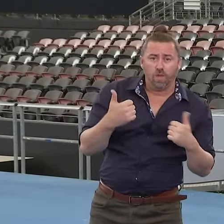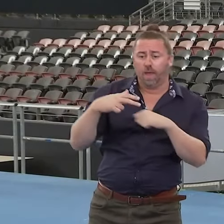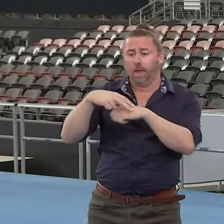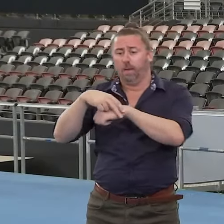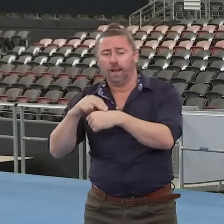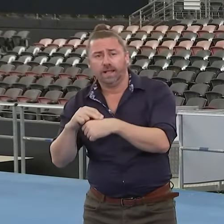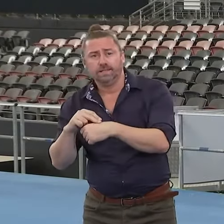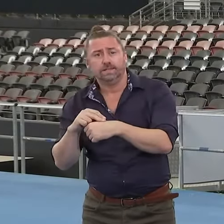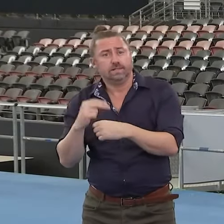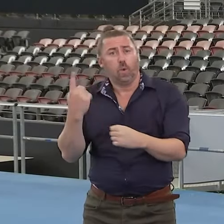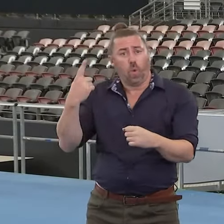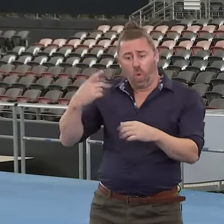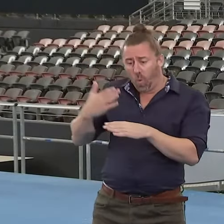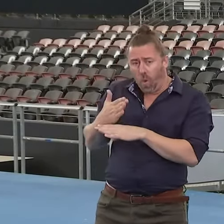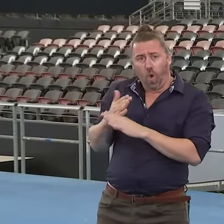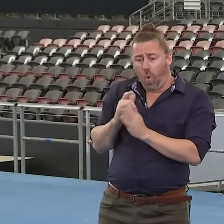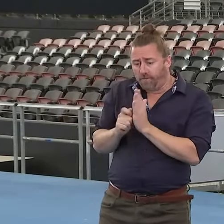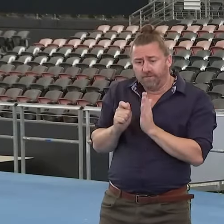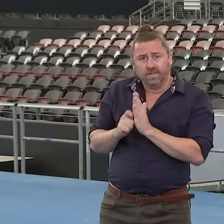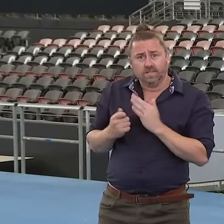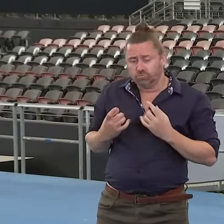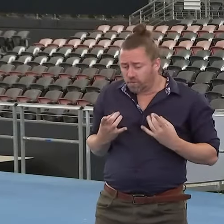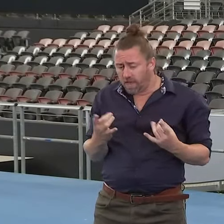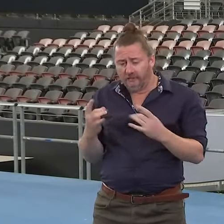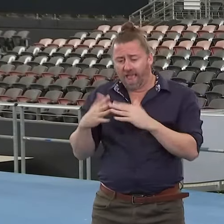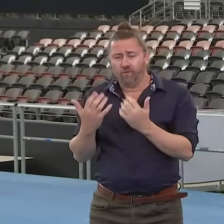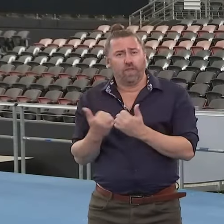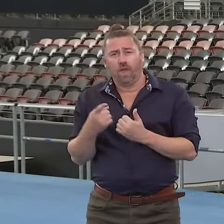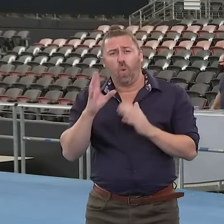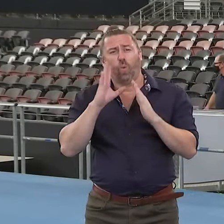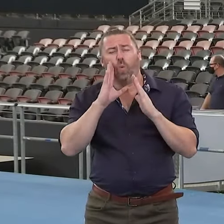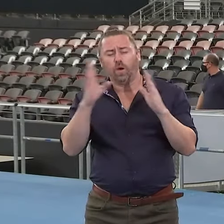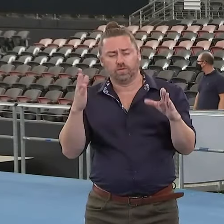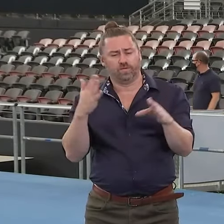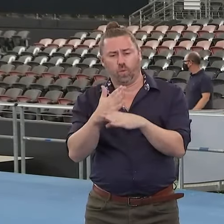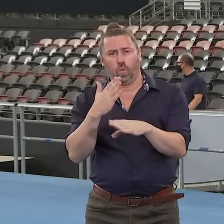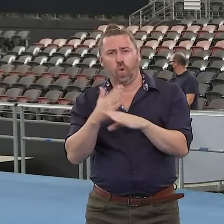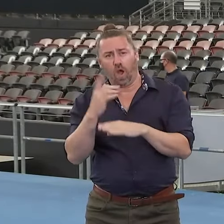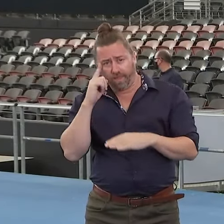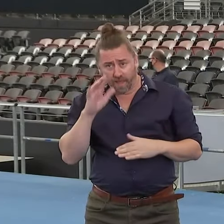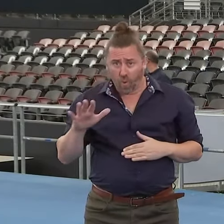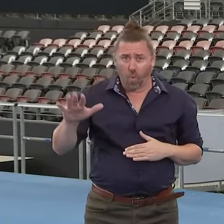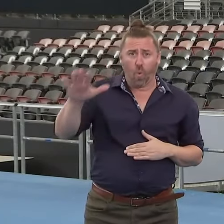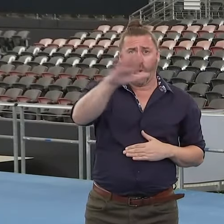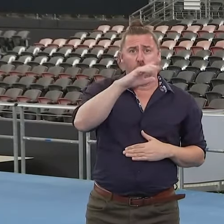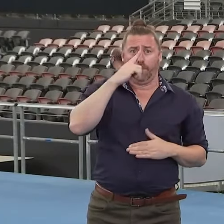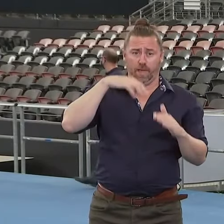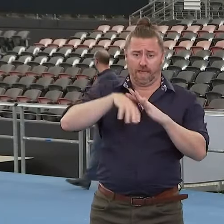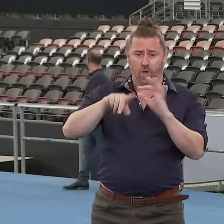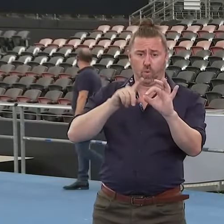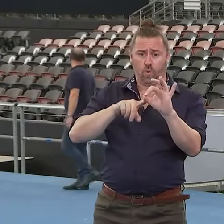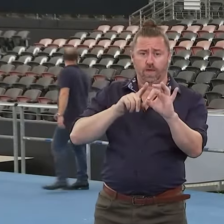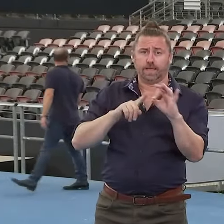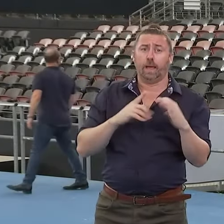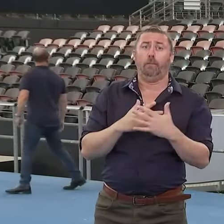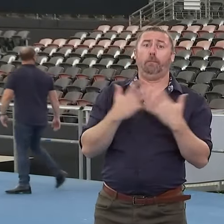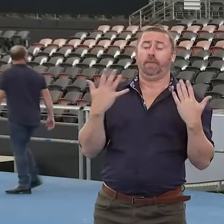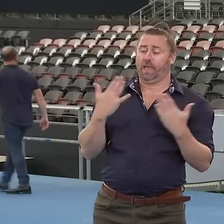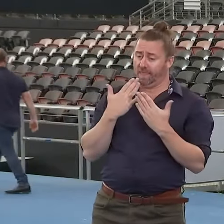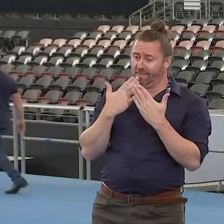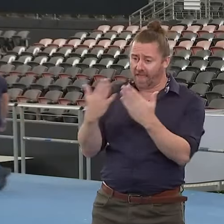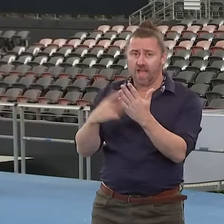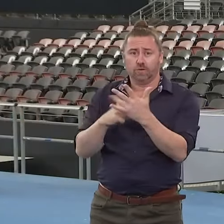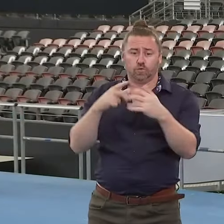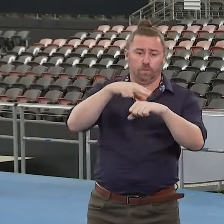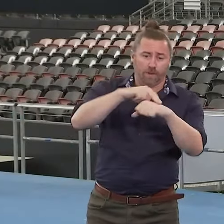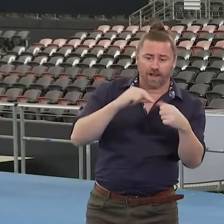the scenes as well, have done an extraordinary job. And every Queenslander owes a debt of gratitude for the work